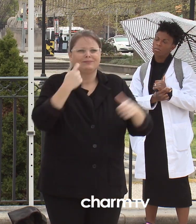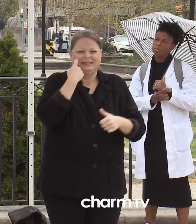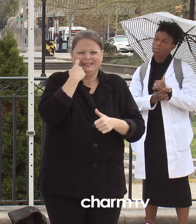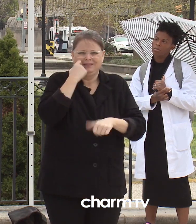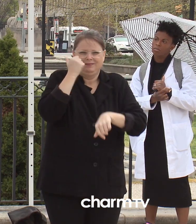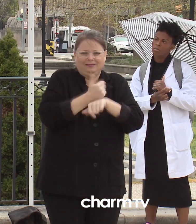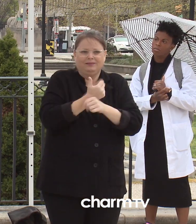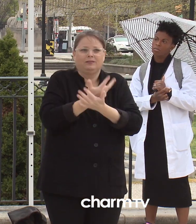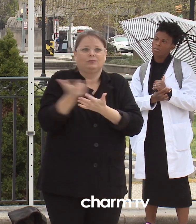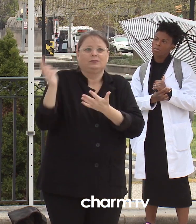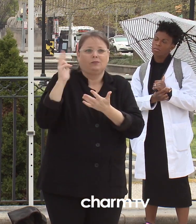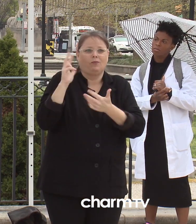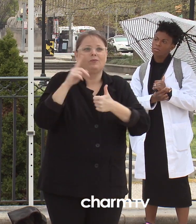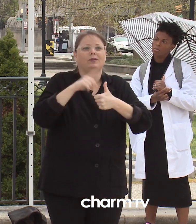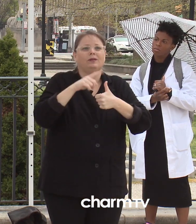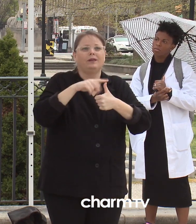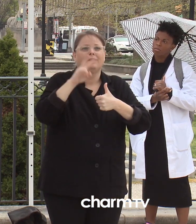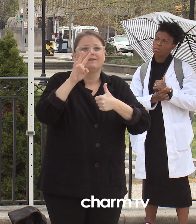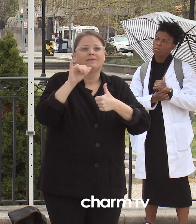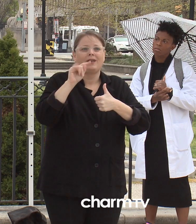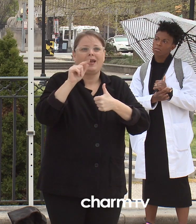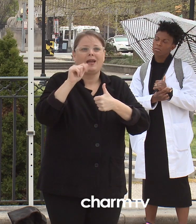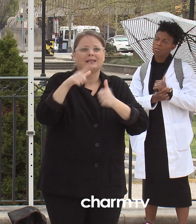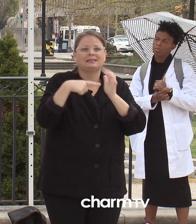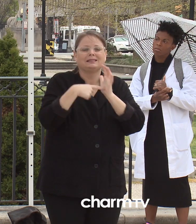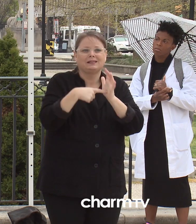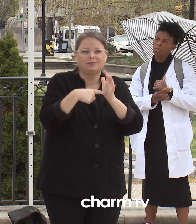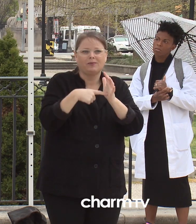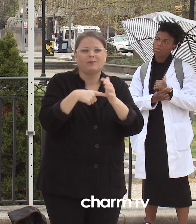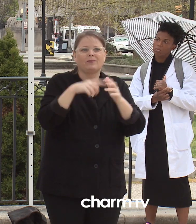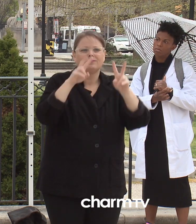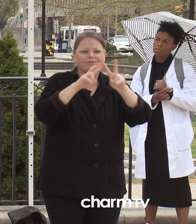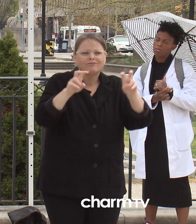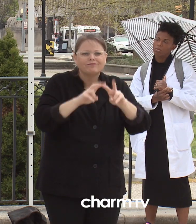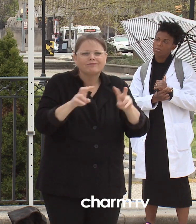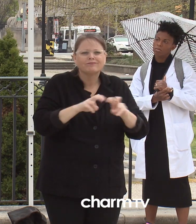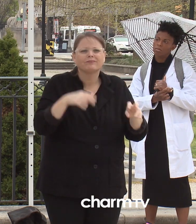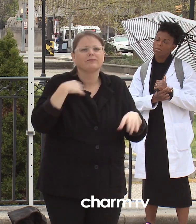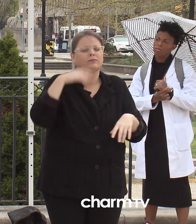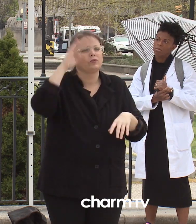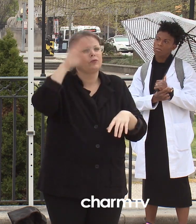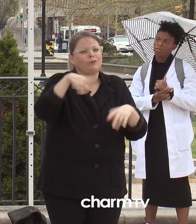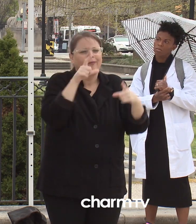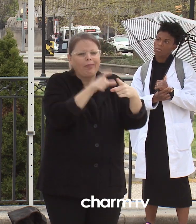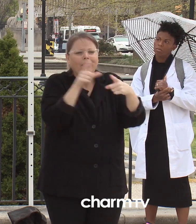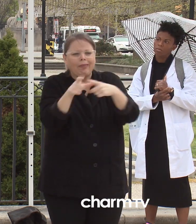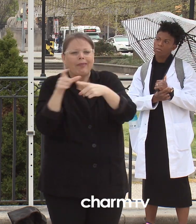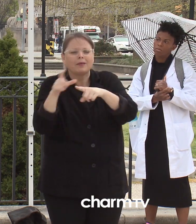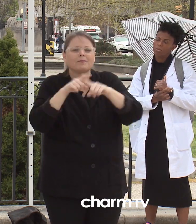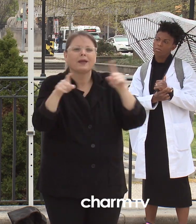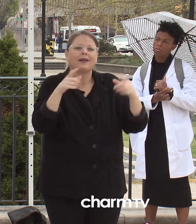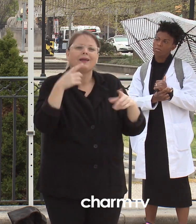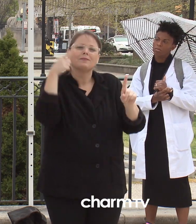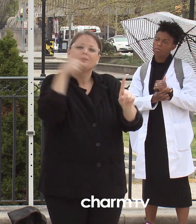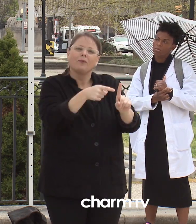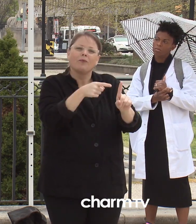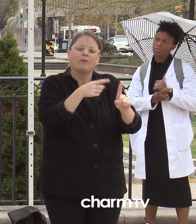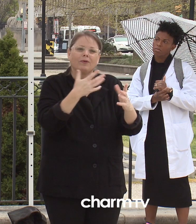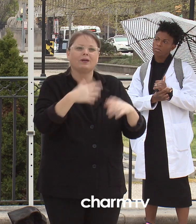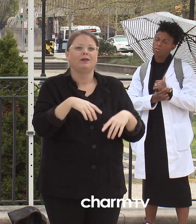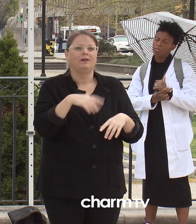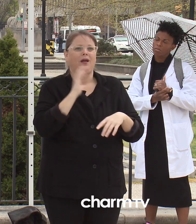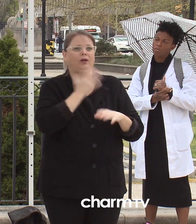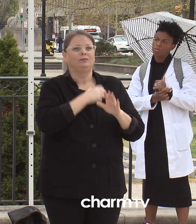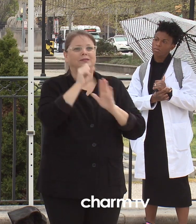is the Viral Syndrome Pandemic Triage Protocol. I know it's a mouthful, but basically the state of Maryland, our governing agency, developed a